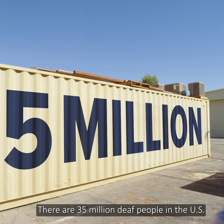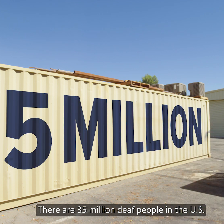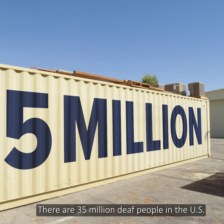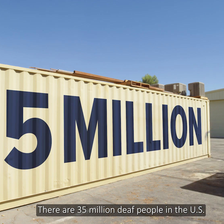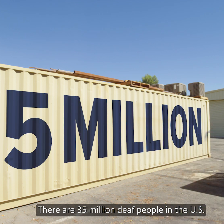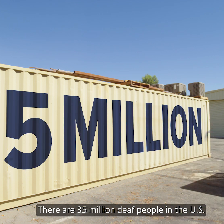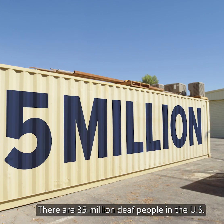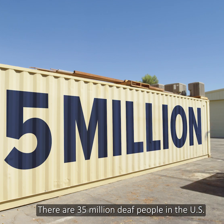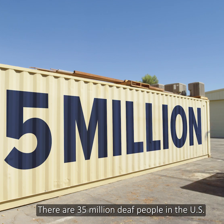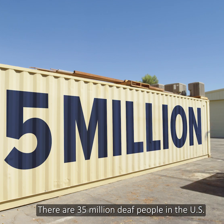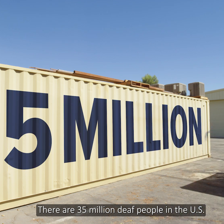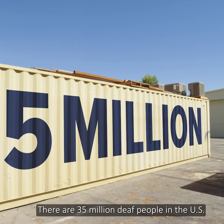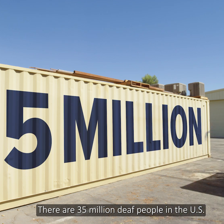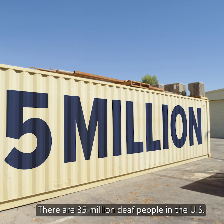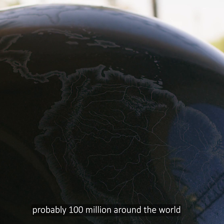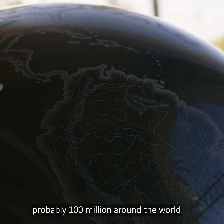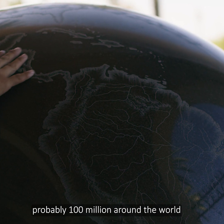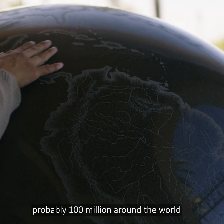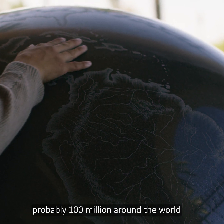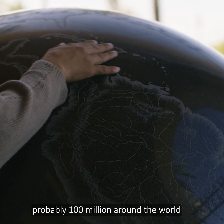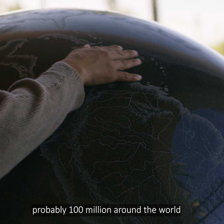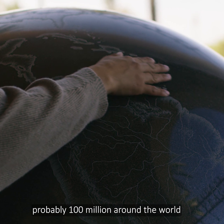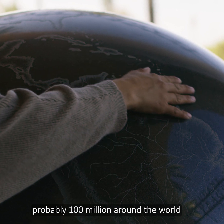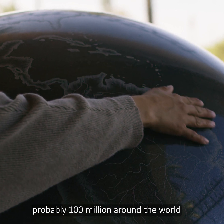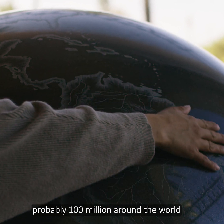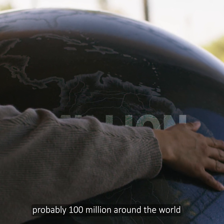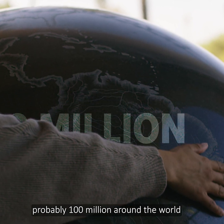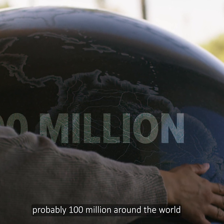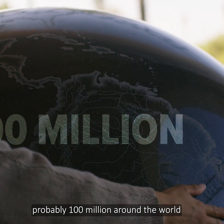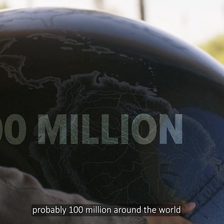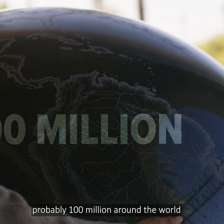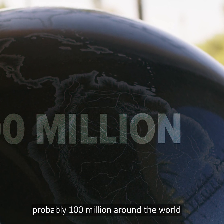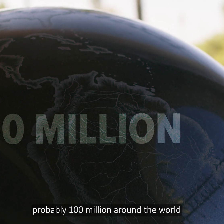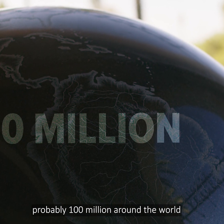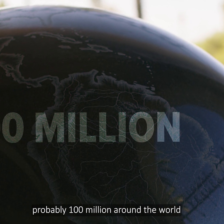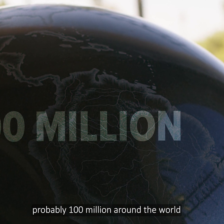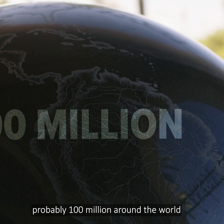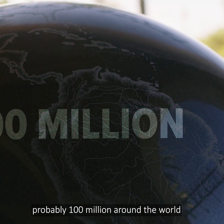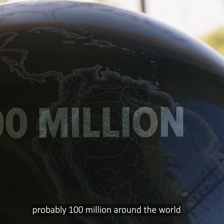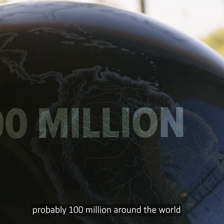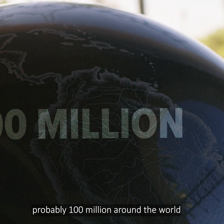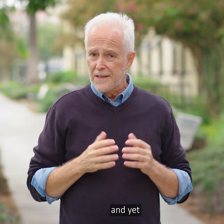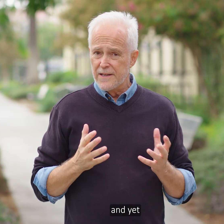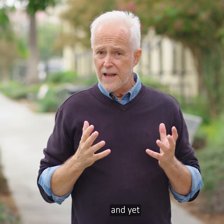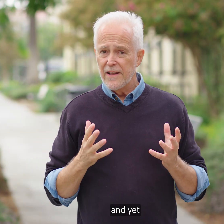in the U.S., probably 100 million around the world. And yet,